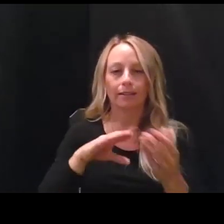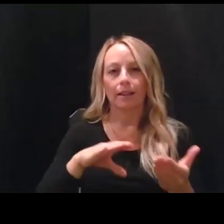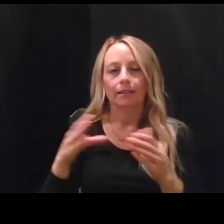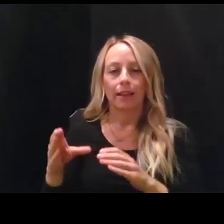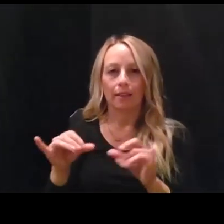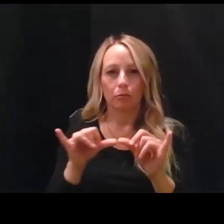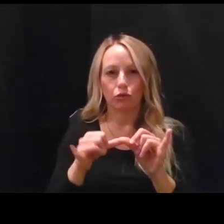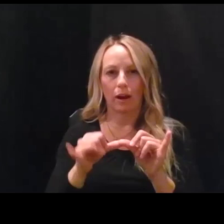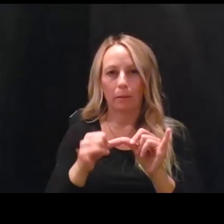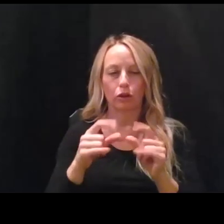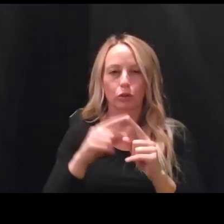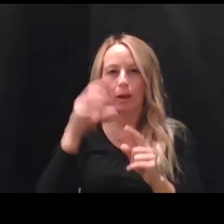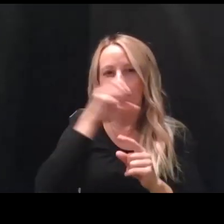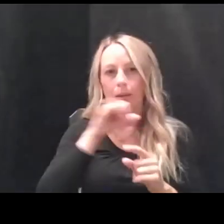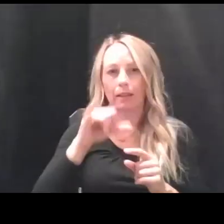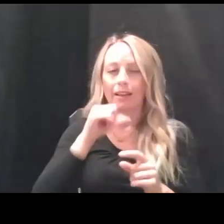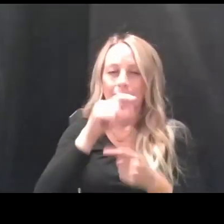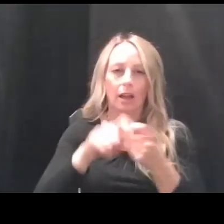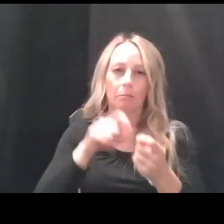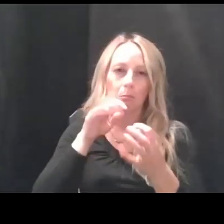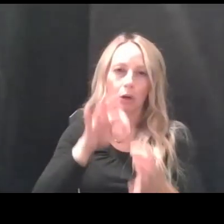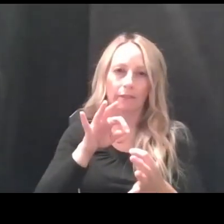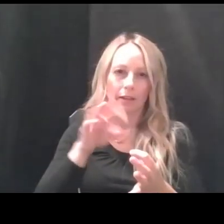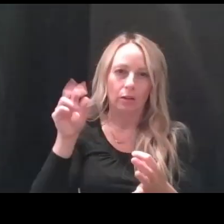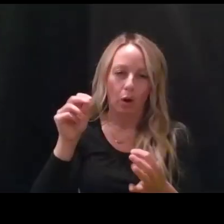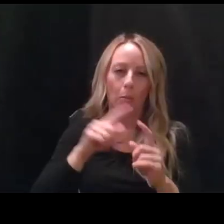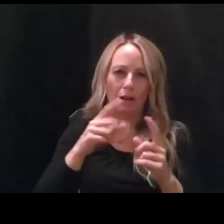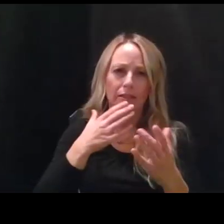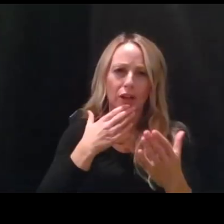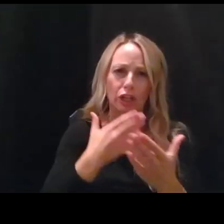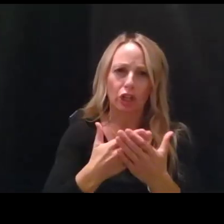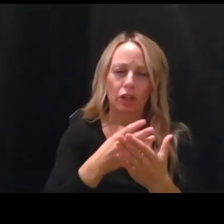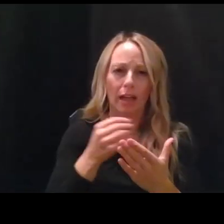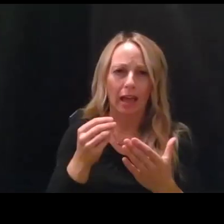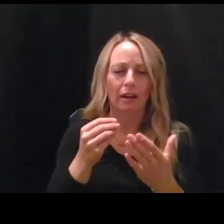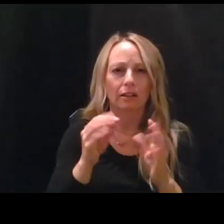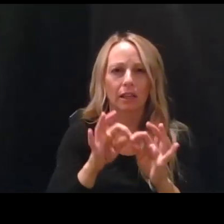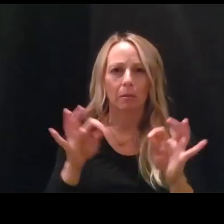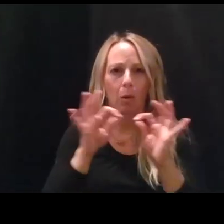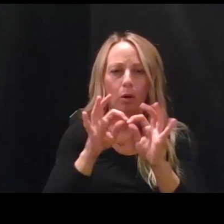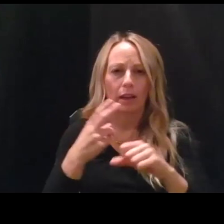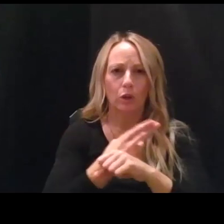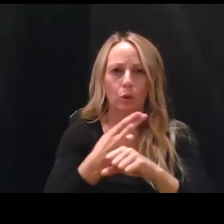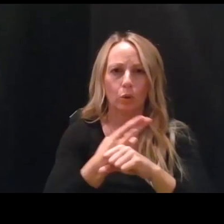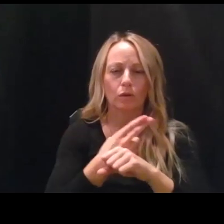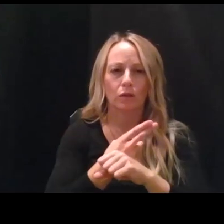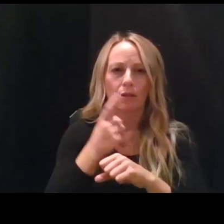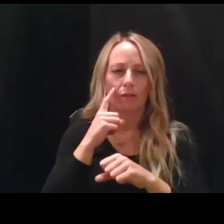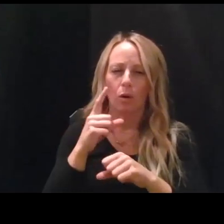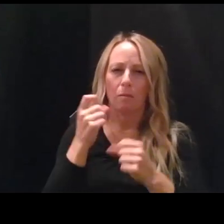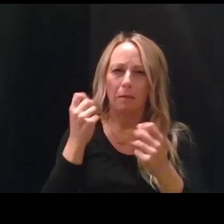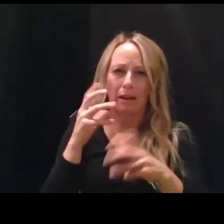estimate that it's not perfect, but it's very good. And it's been very, very important and useful for decades.